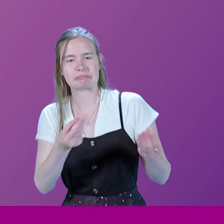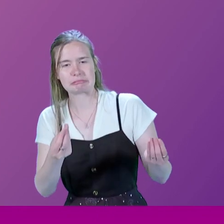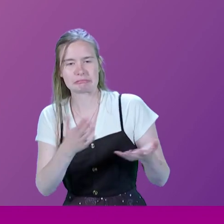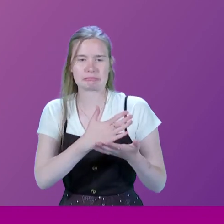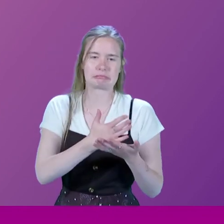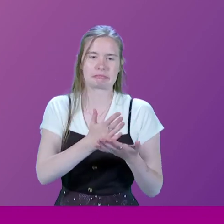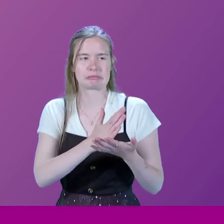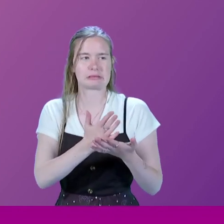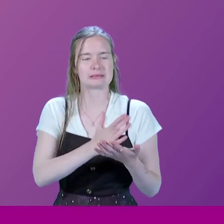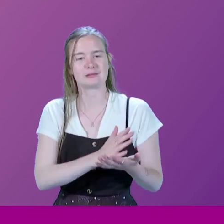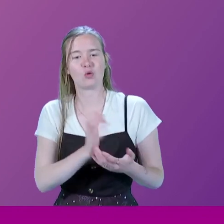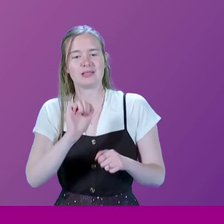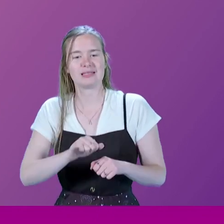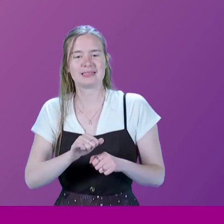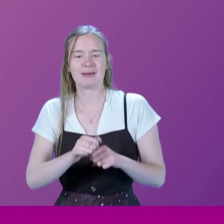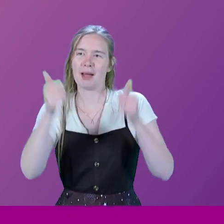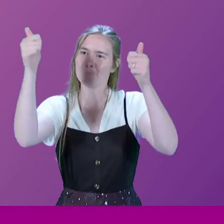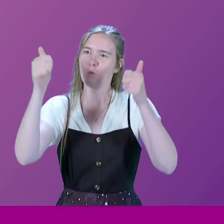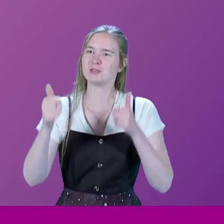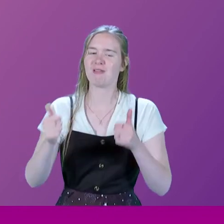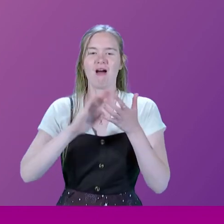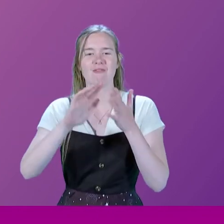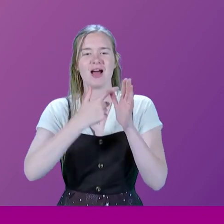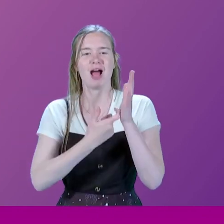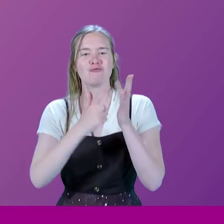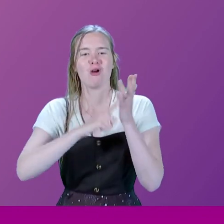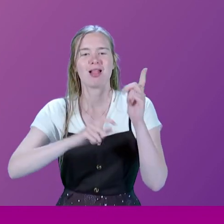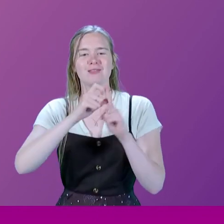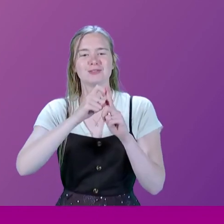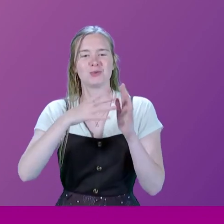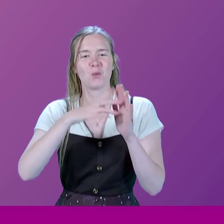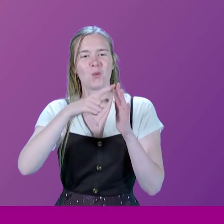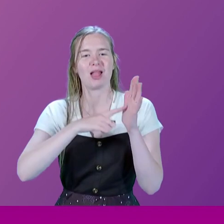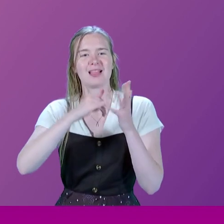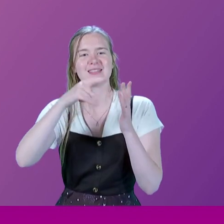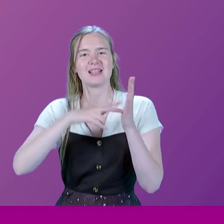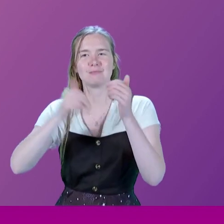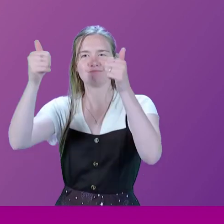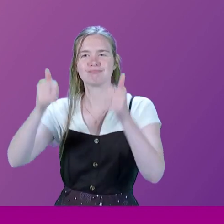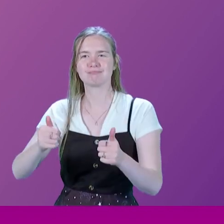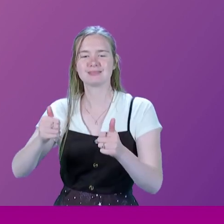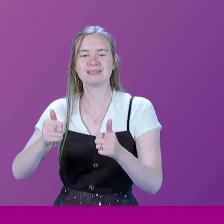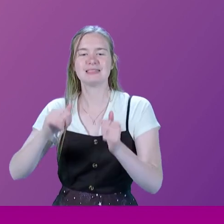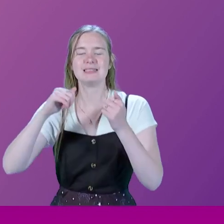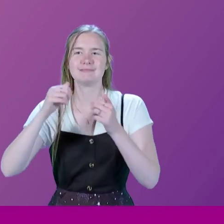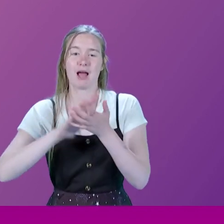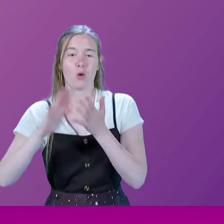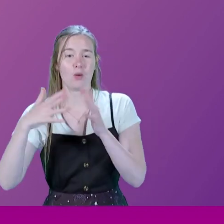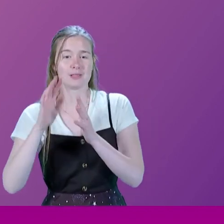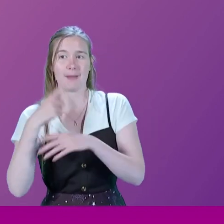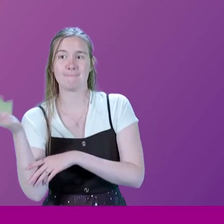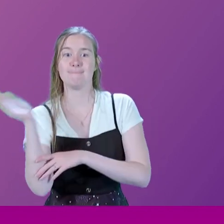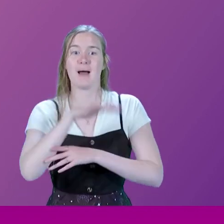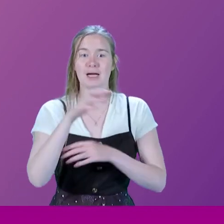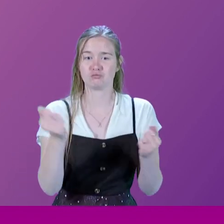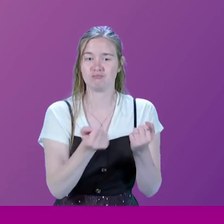although I'd had a poster of Harold Wilson on my bedroom wall, he, let me get the chronology right, he had returned to